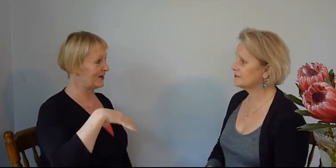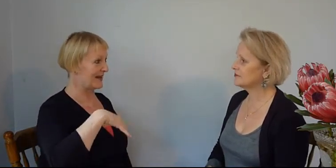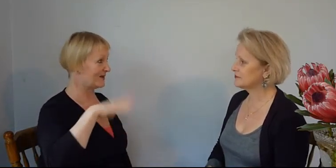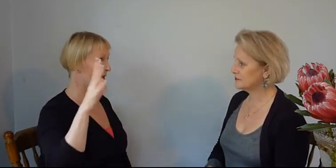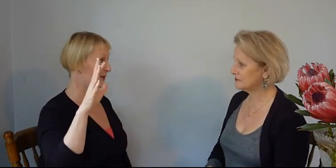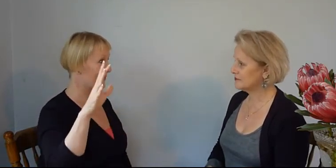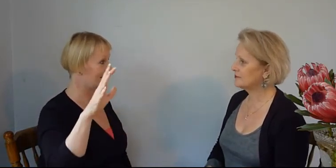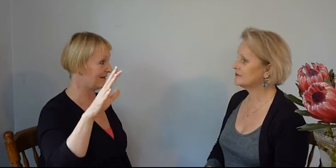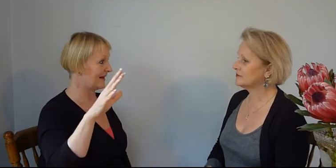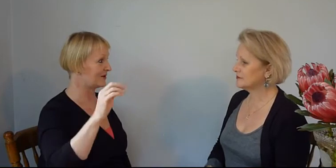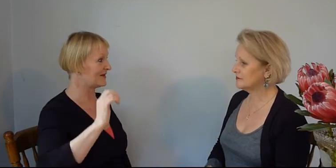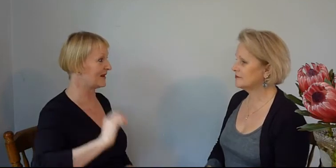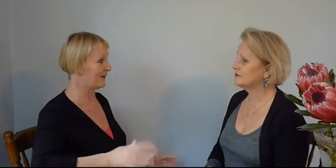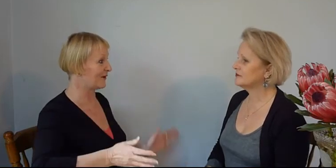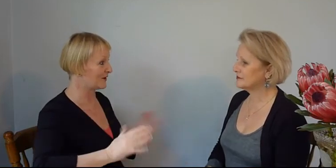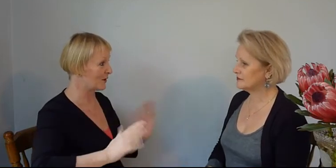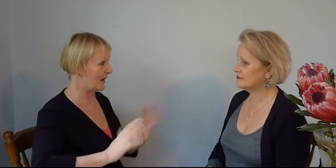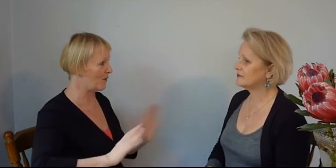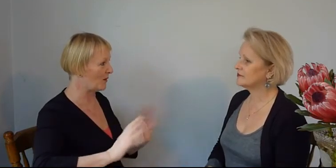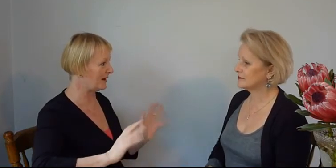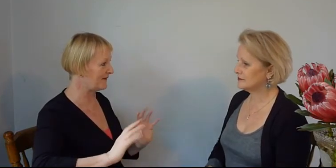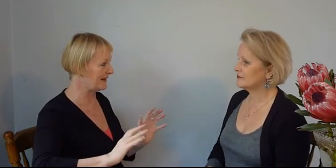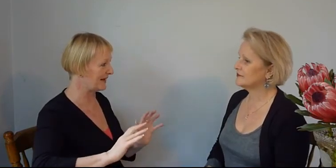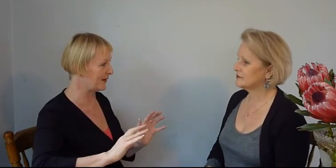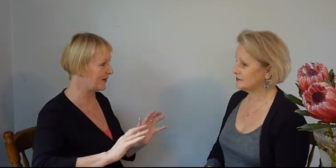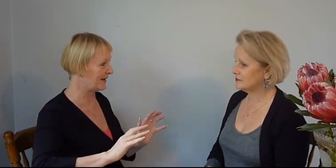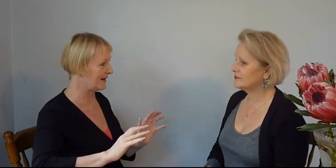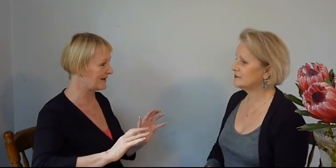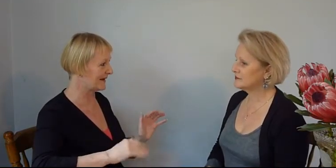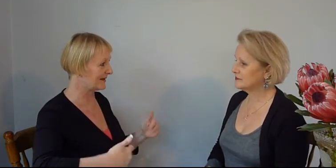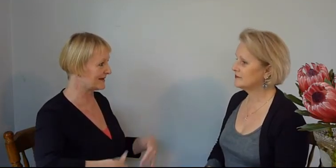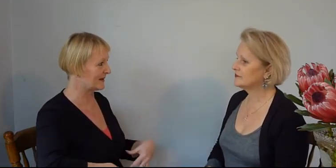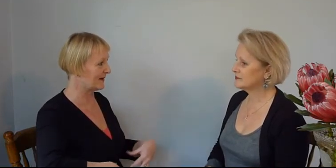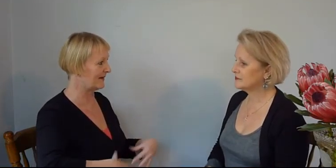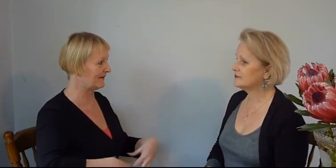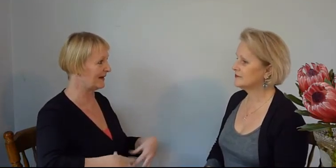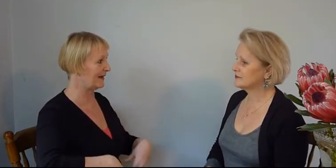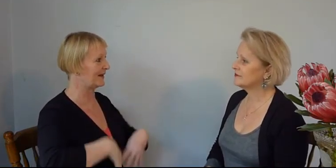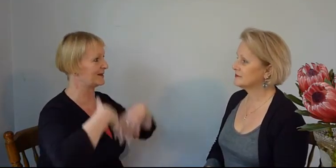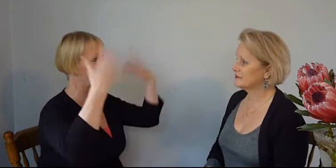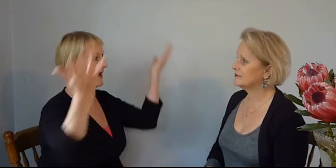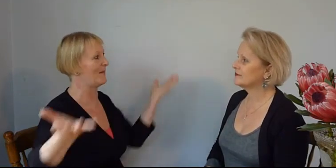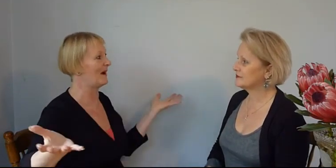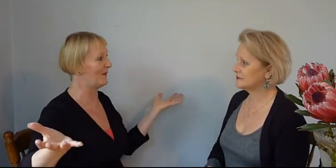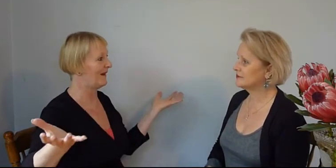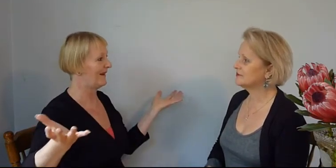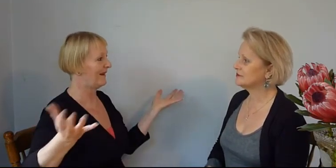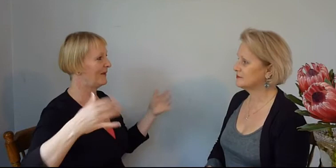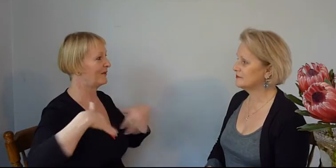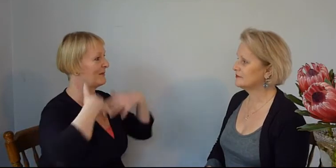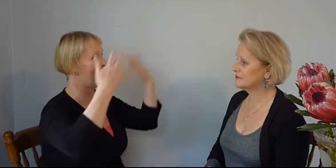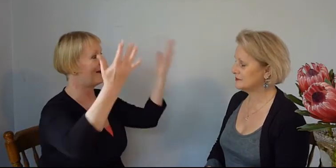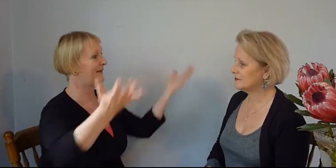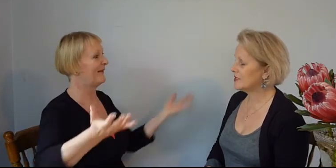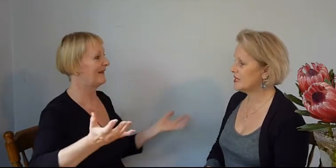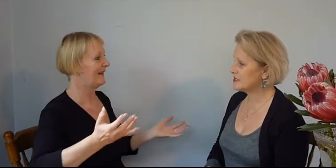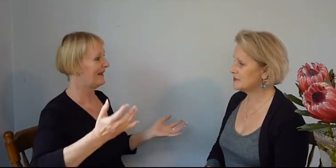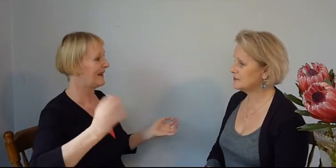has to go through with it and she's terrified she's got that wobbly feeling in her knees and that stomach feeling that's going to come up through her mouth yes that